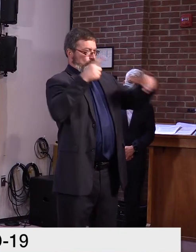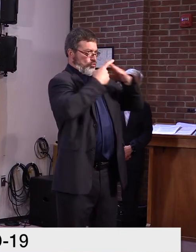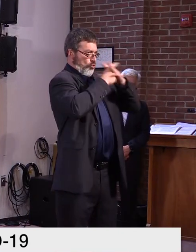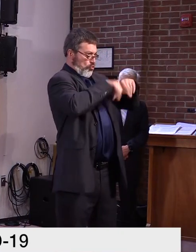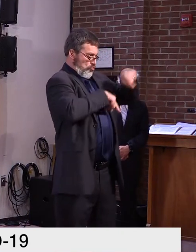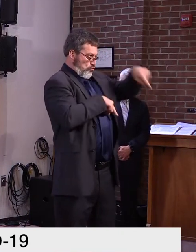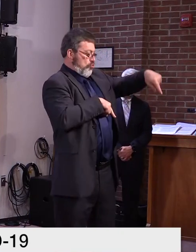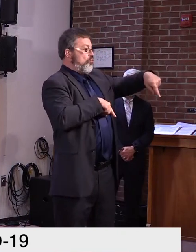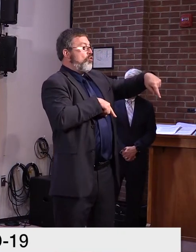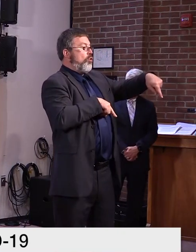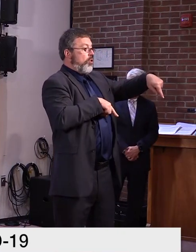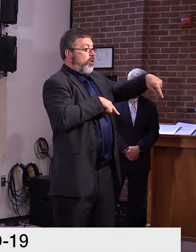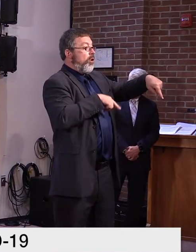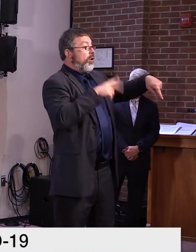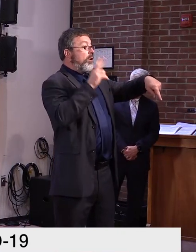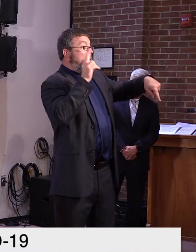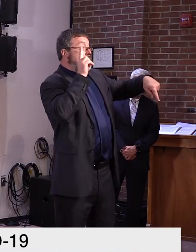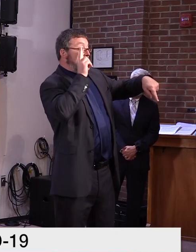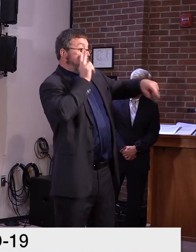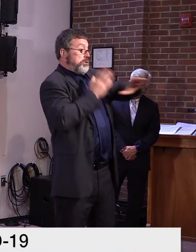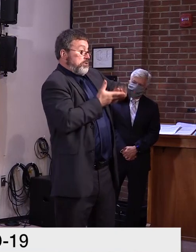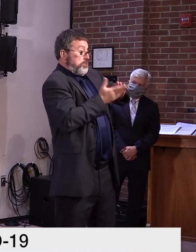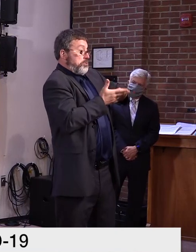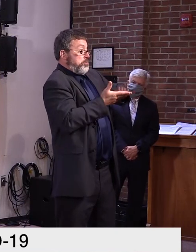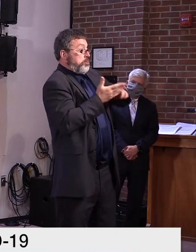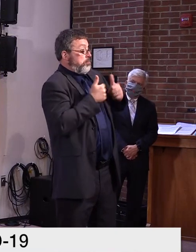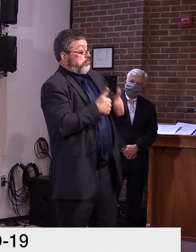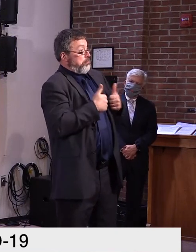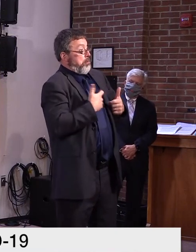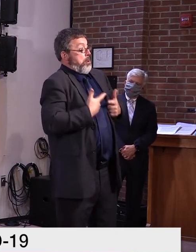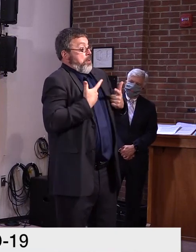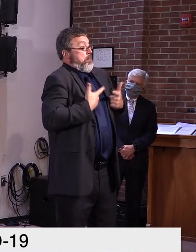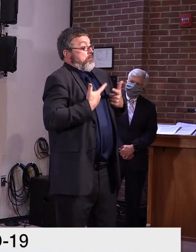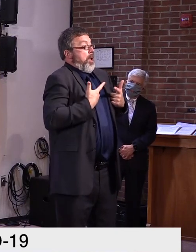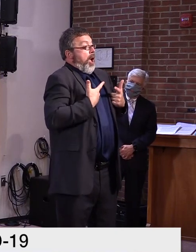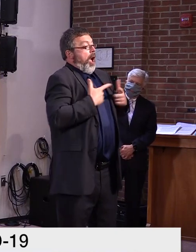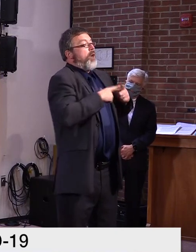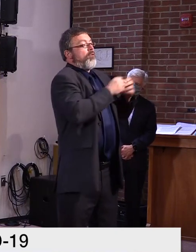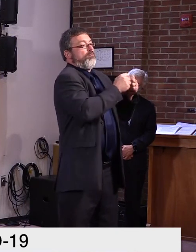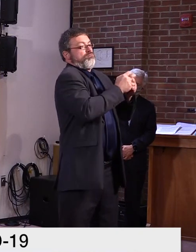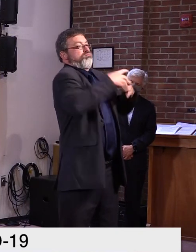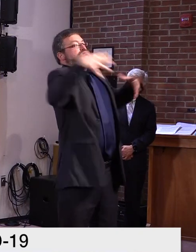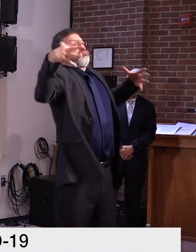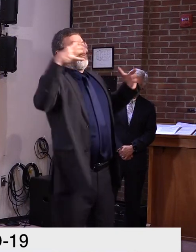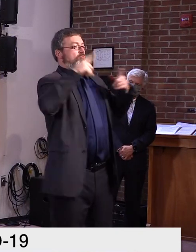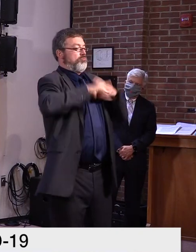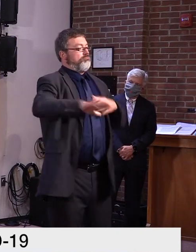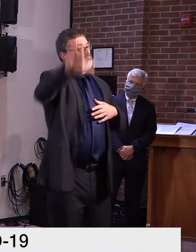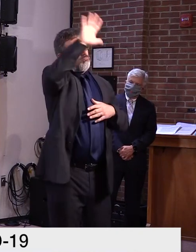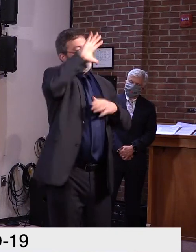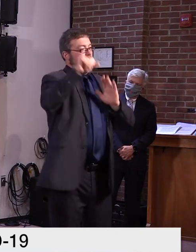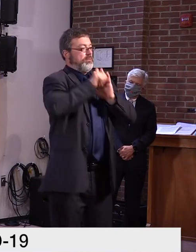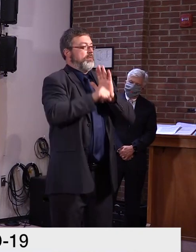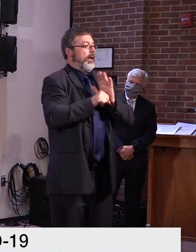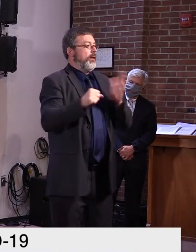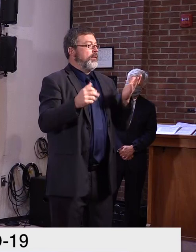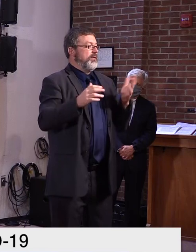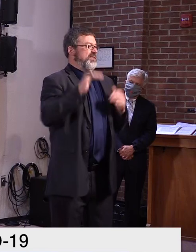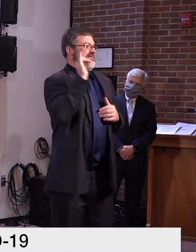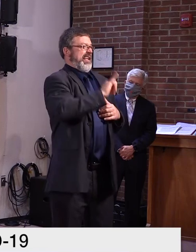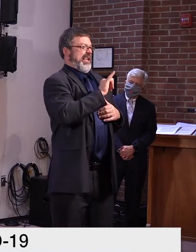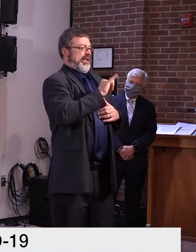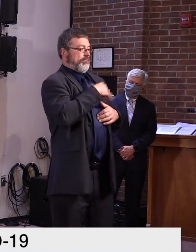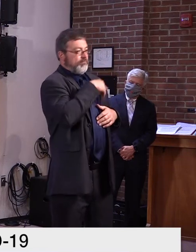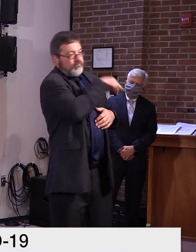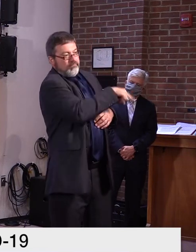uh, do, uh, whatever we can, uh, to, uh, to provide for the service into Vermont when it's safe. Um, but we'll be working with the,